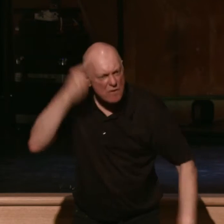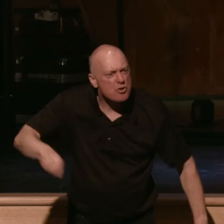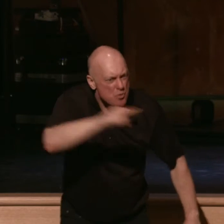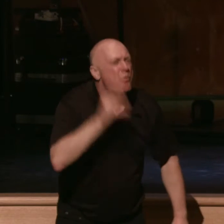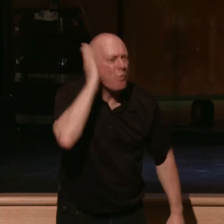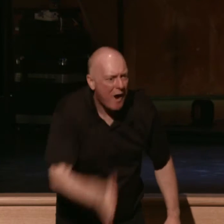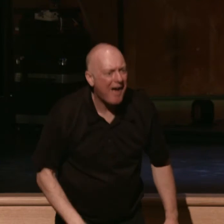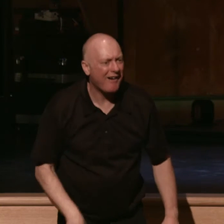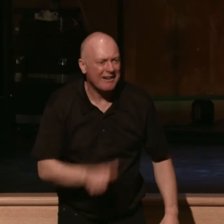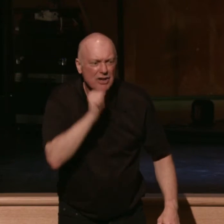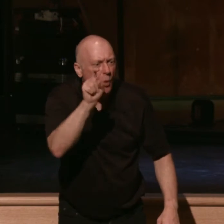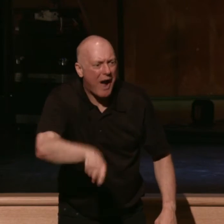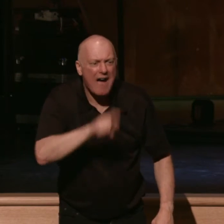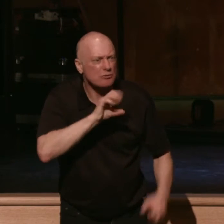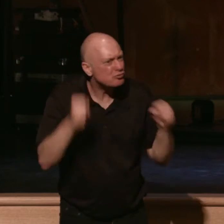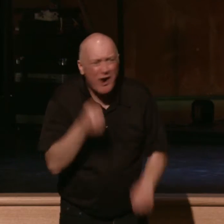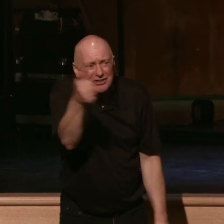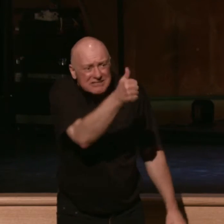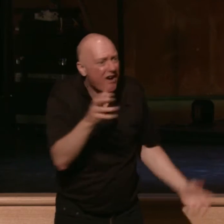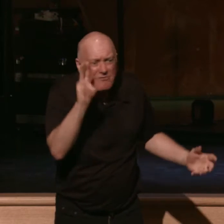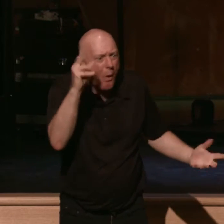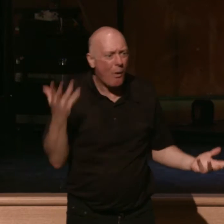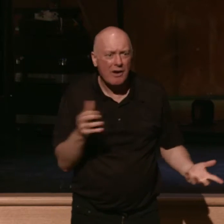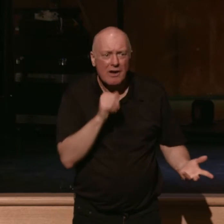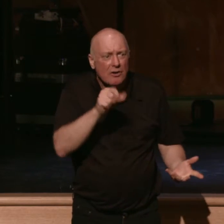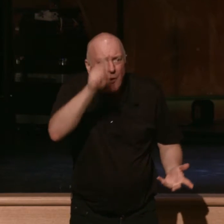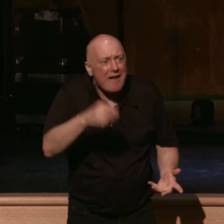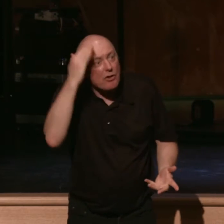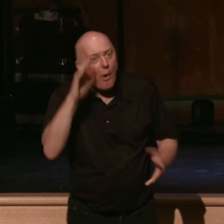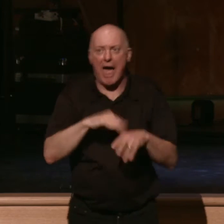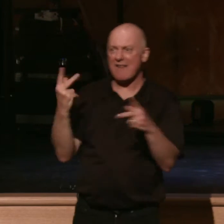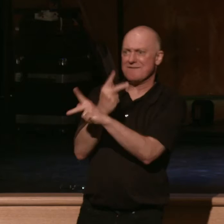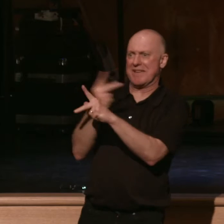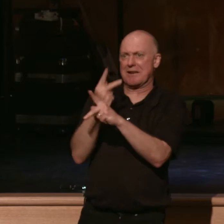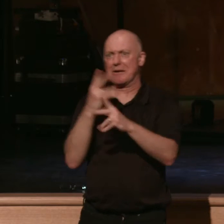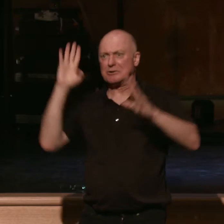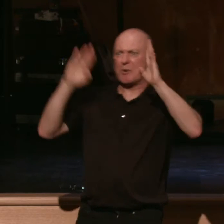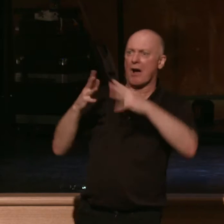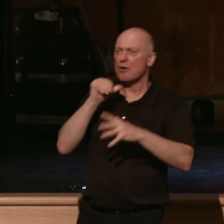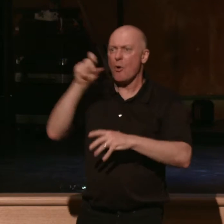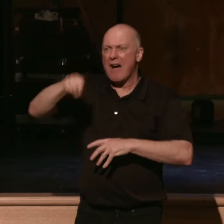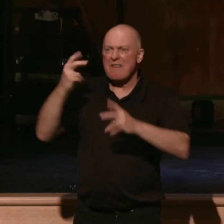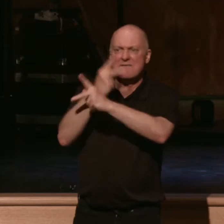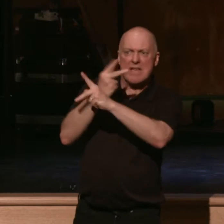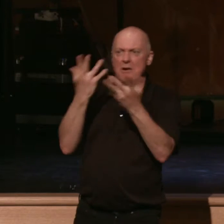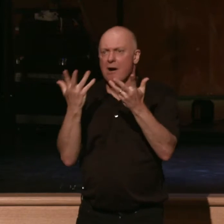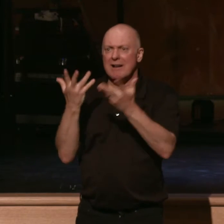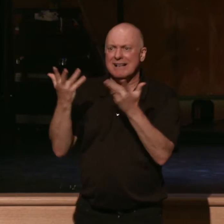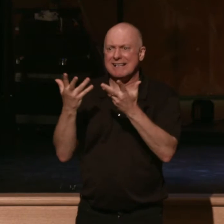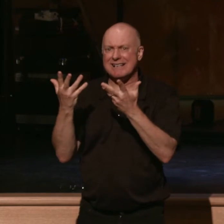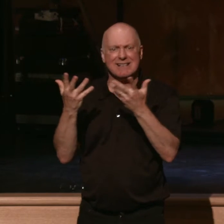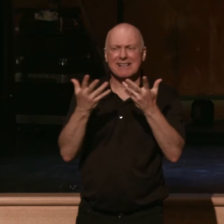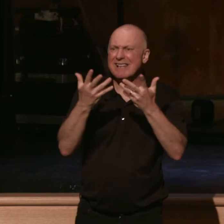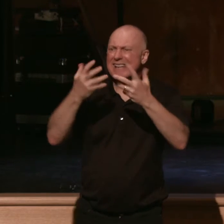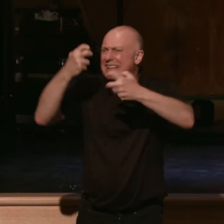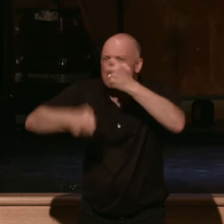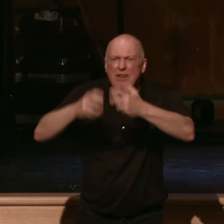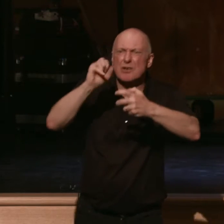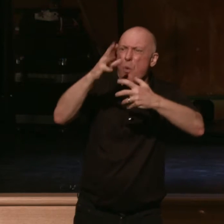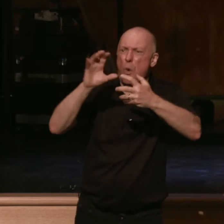You don't have to be strong. You don't have to know how to figure out this trial. You don't have to figure out this affliction or difficulty or crisis in your